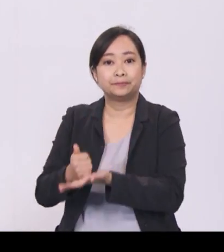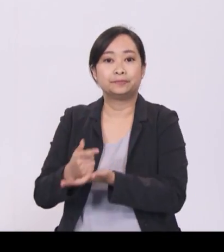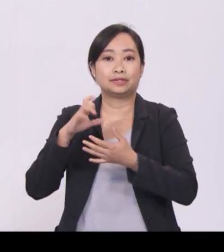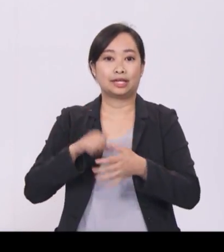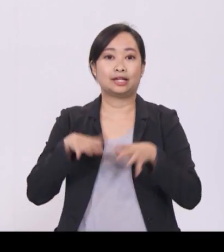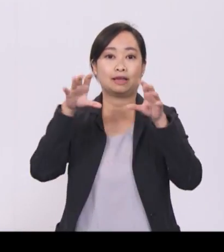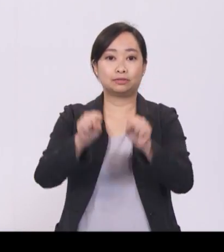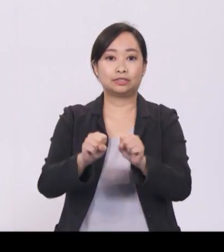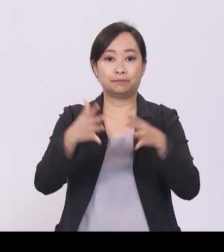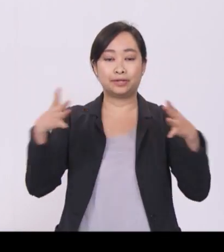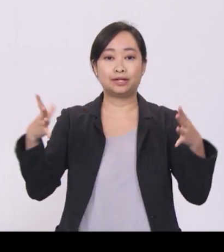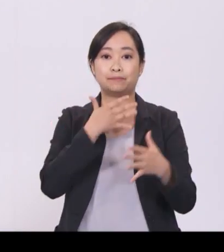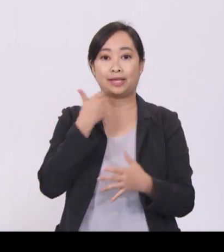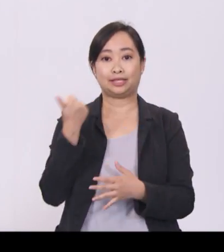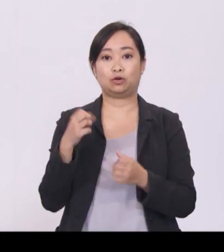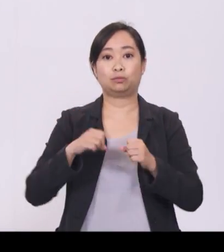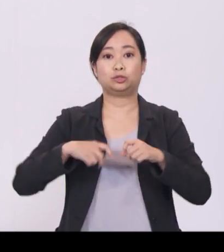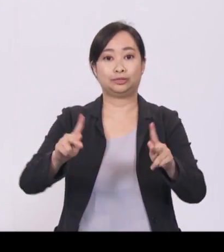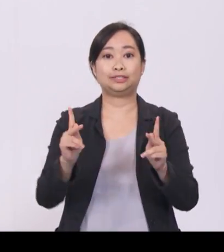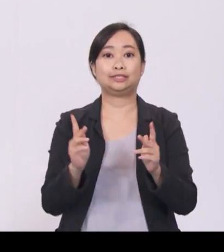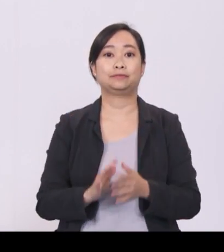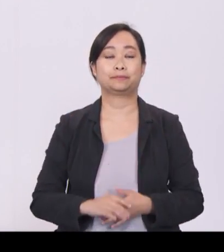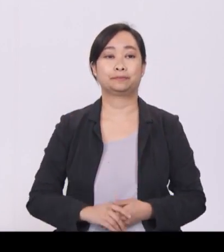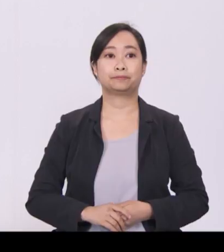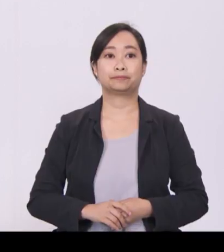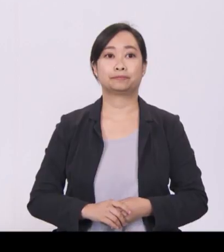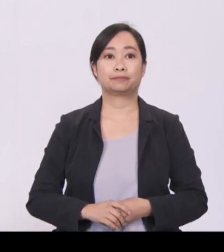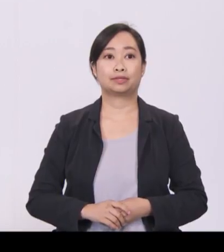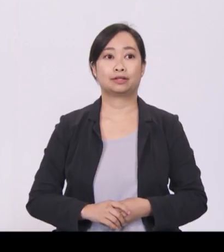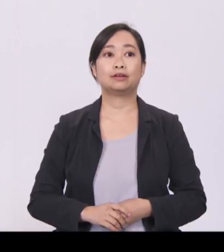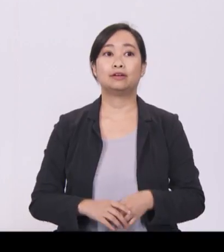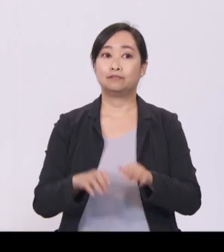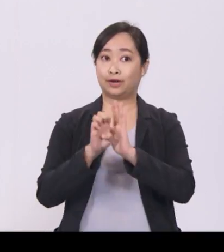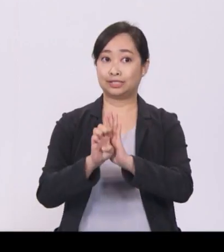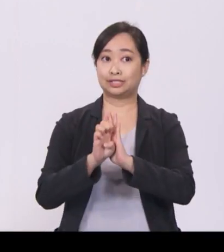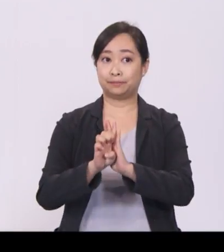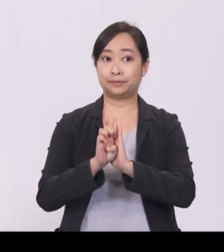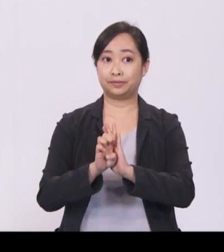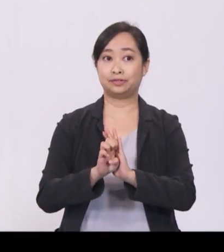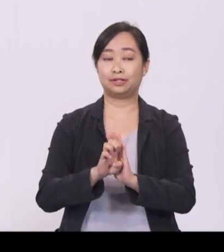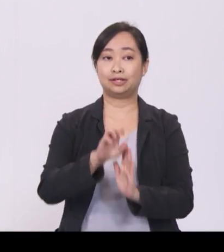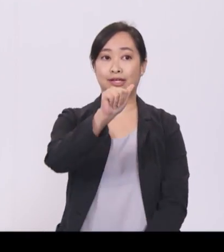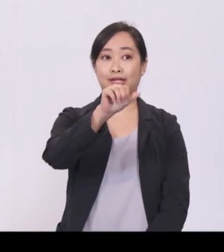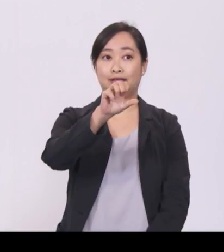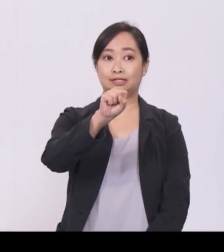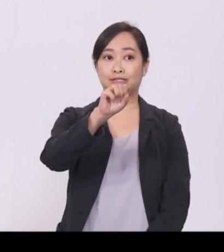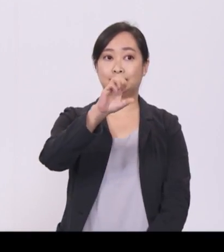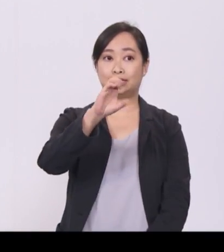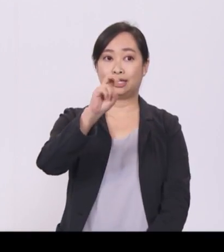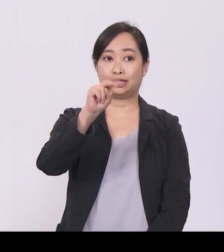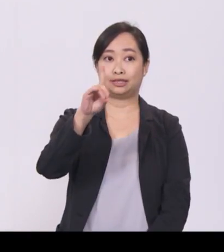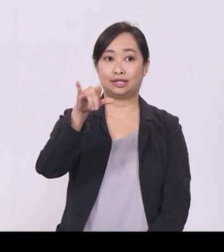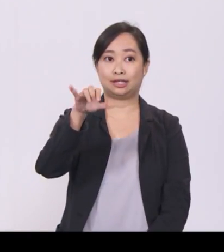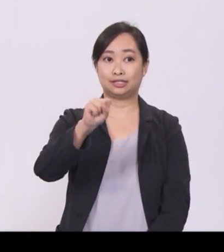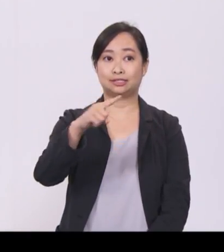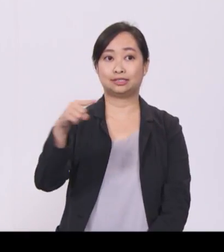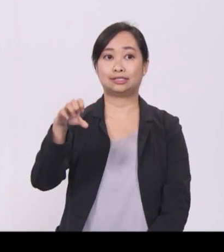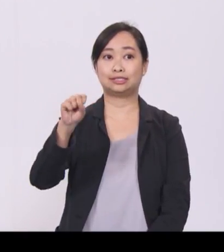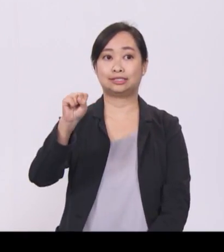and better opportunities. For example, Ascender Singbridge, along with IE Singapore, brought together